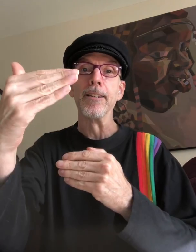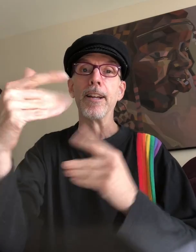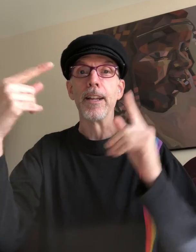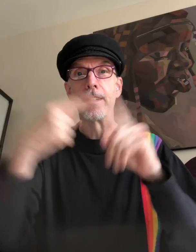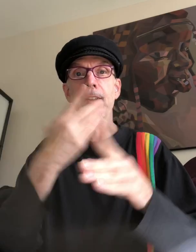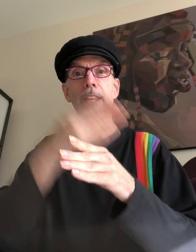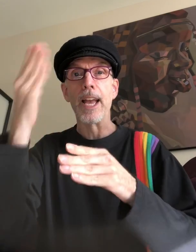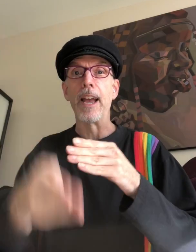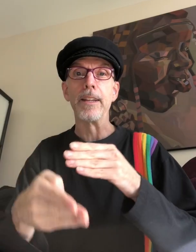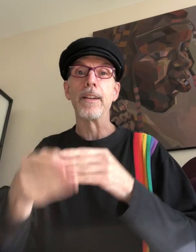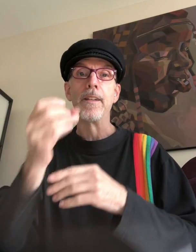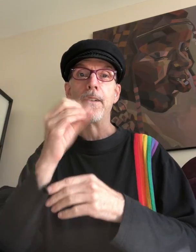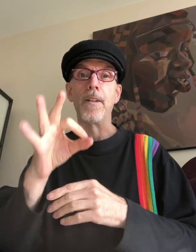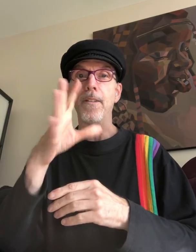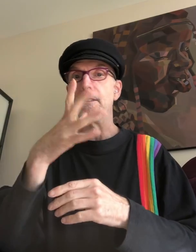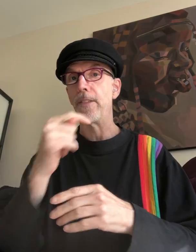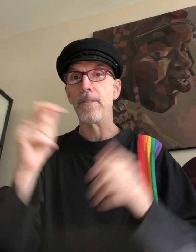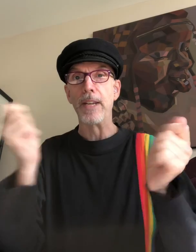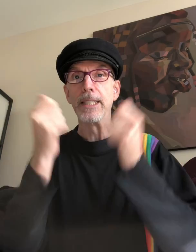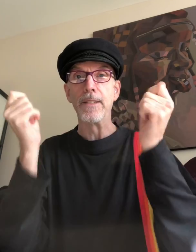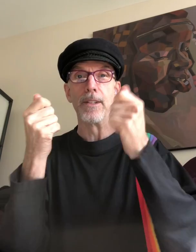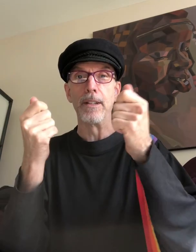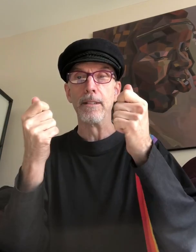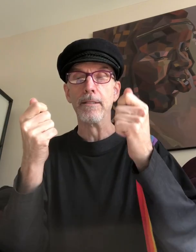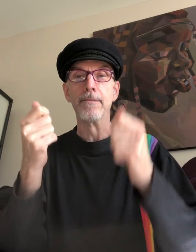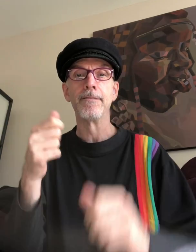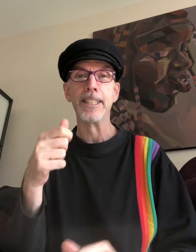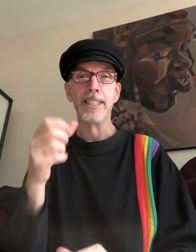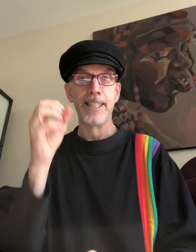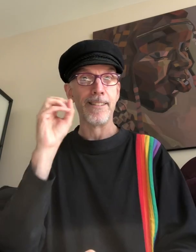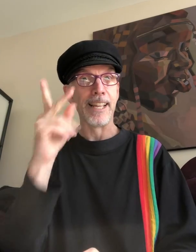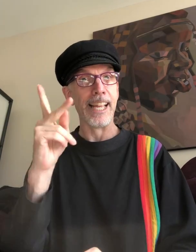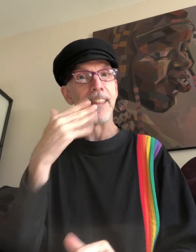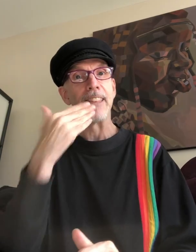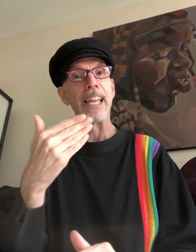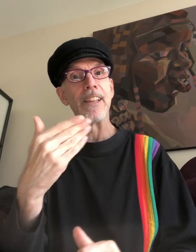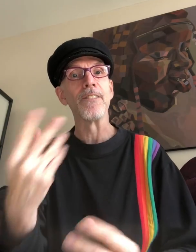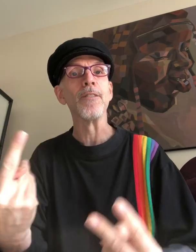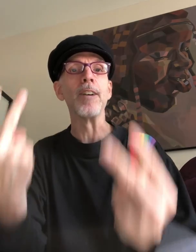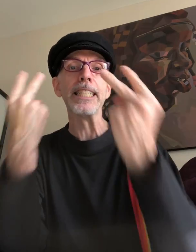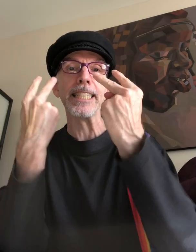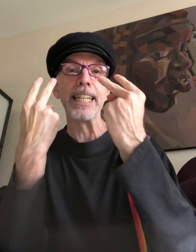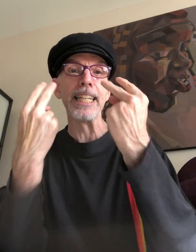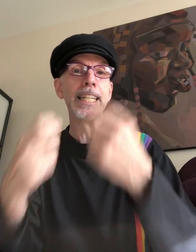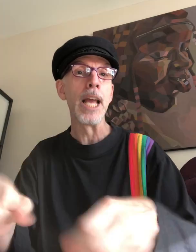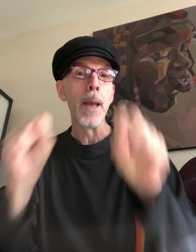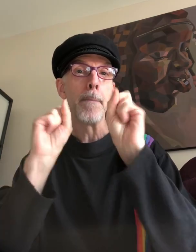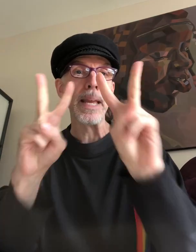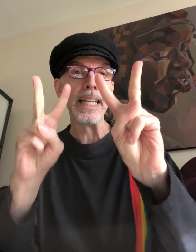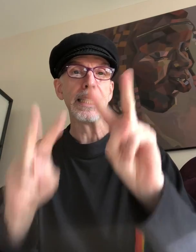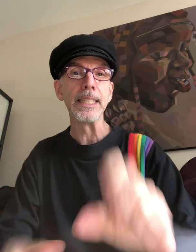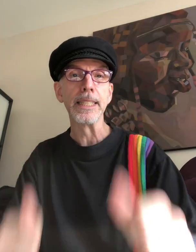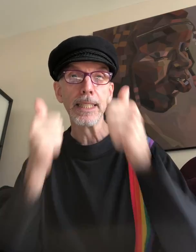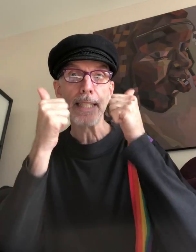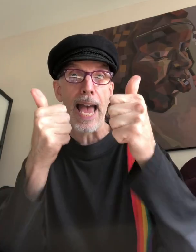until the end of the festival. Okay. Thank you for watching. Peace. Mwah.